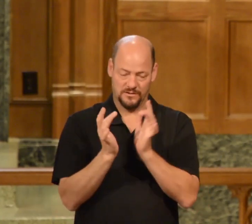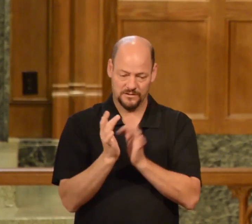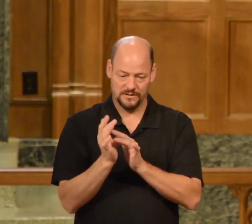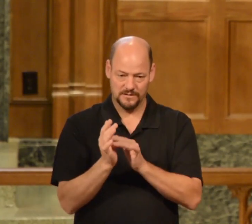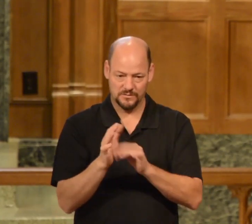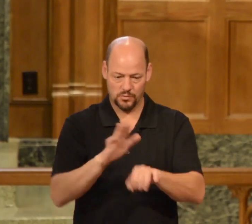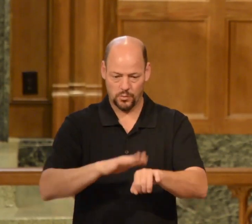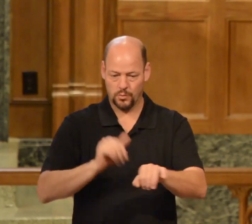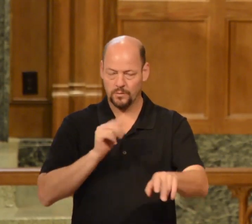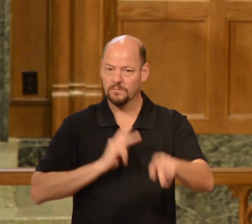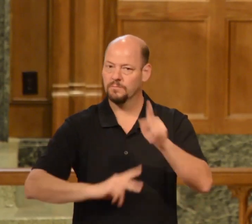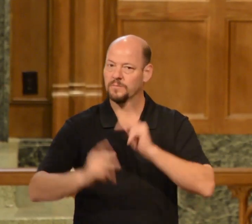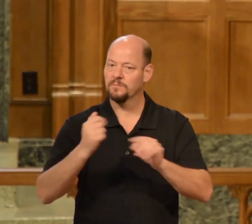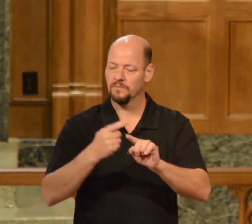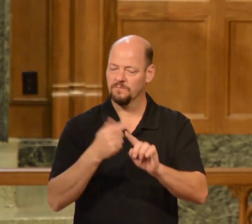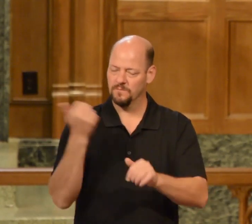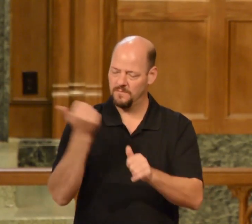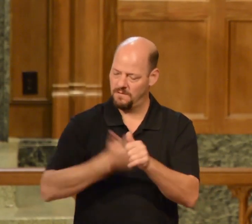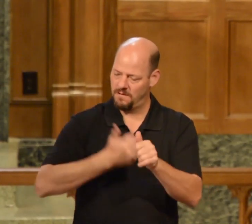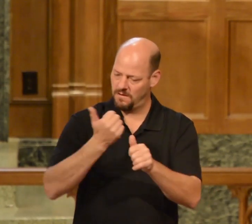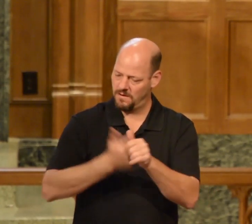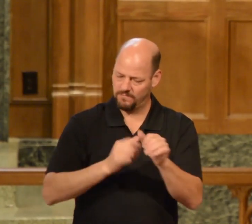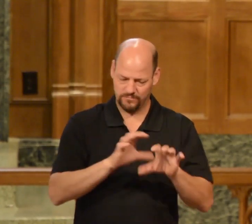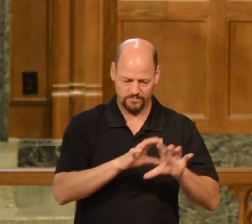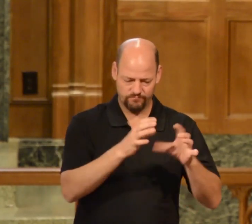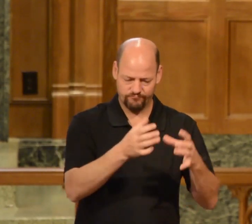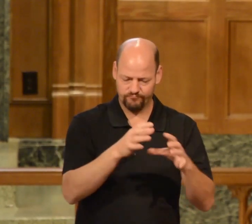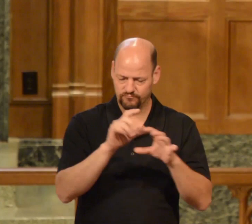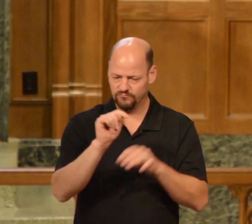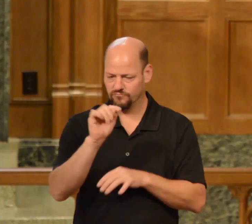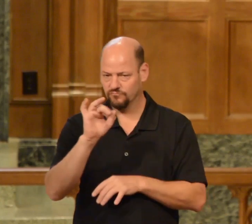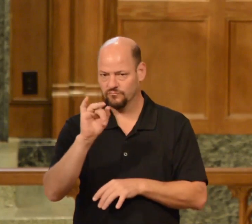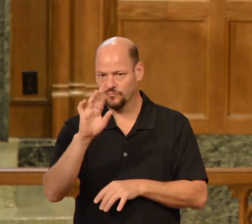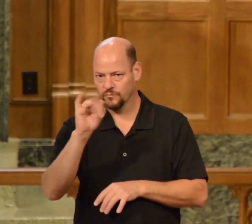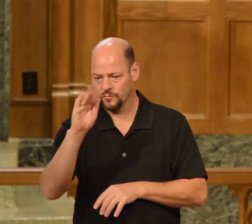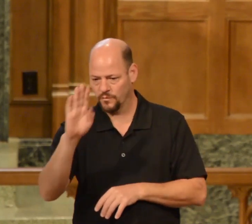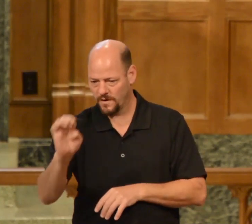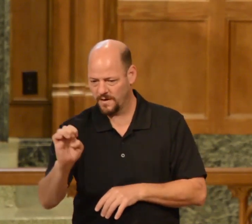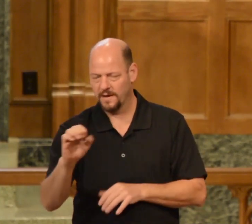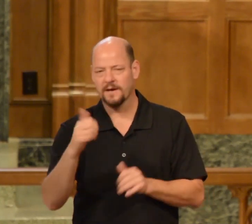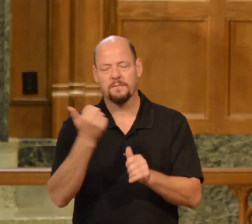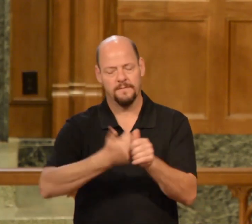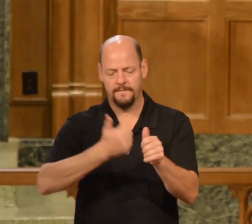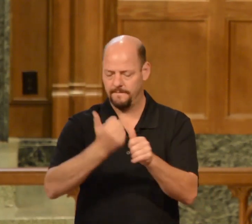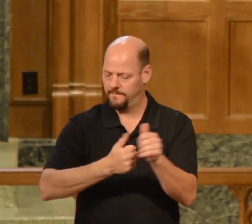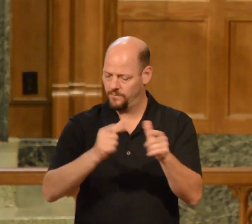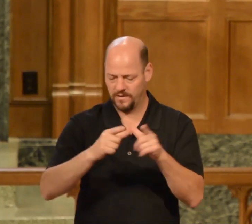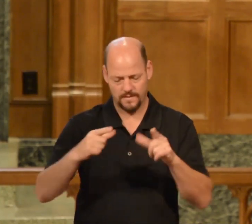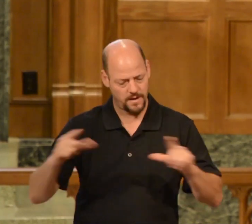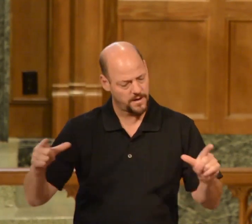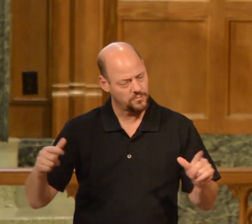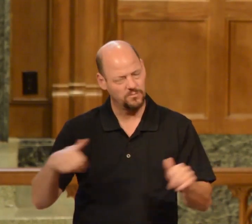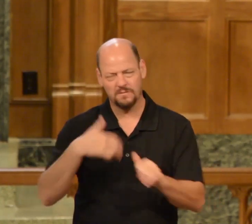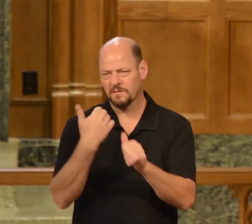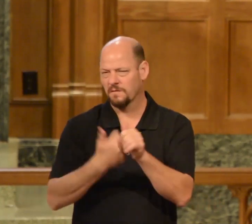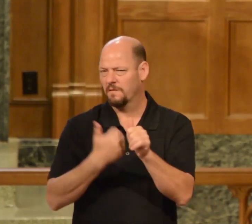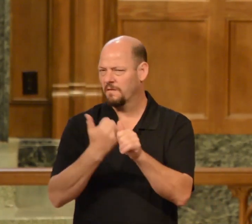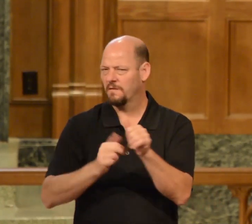and every tongue and every nation under heaven glorious